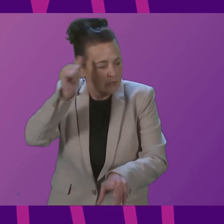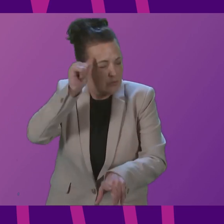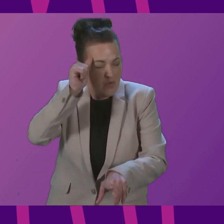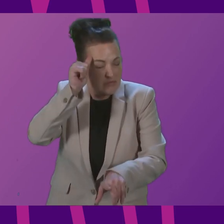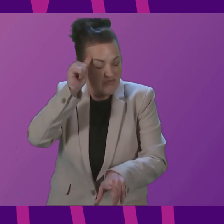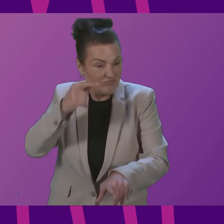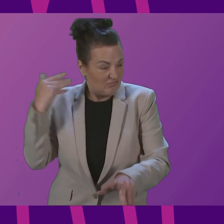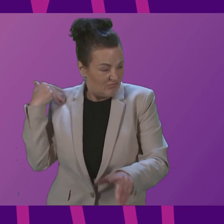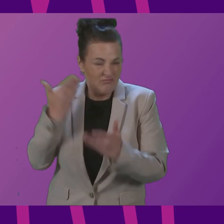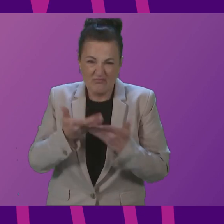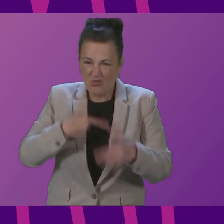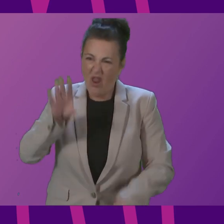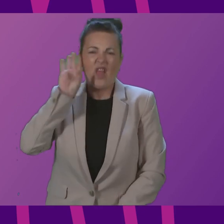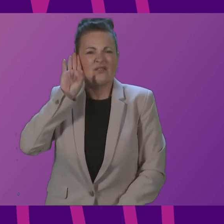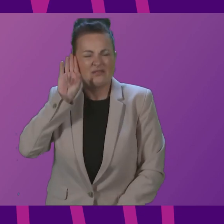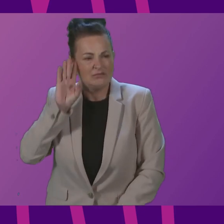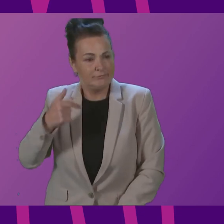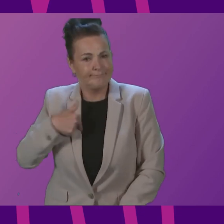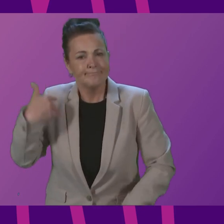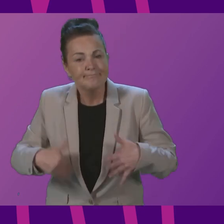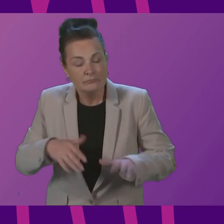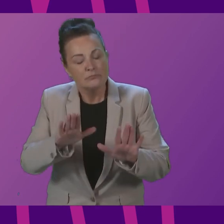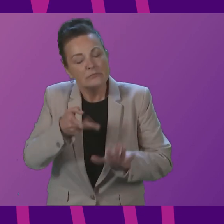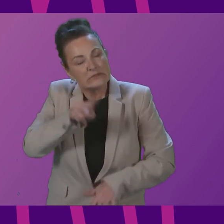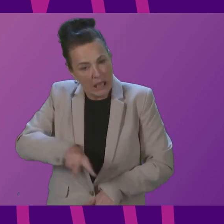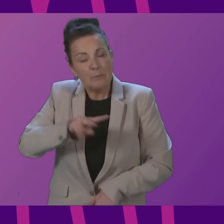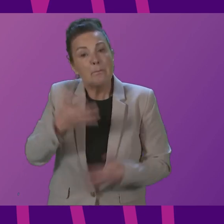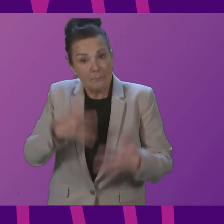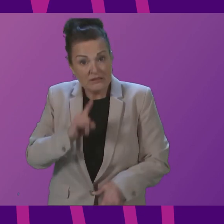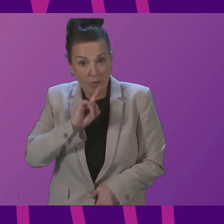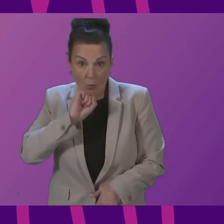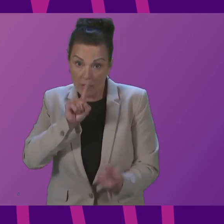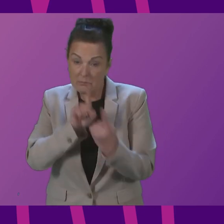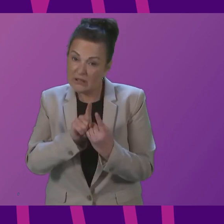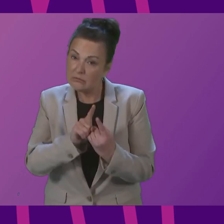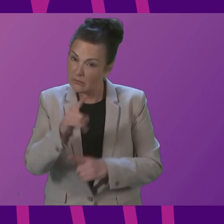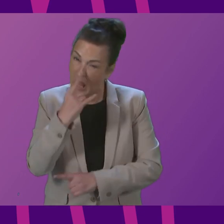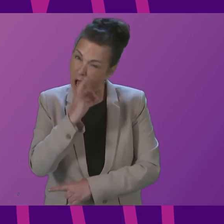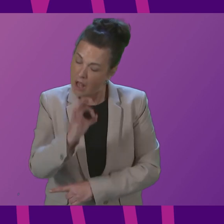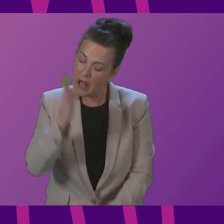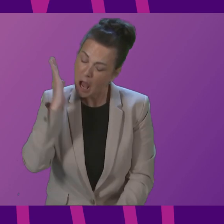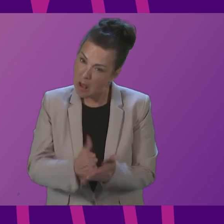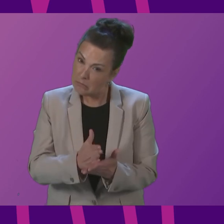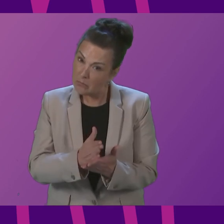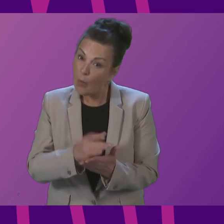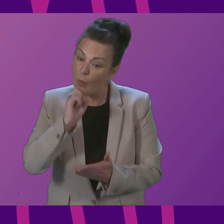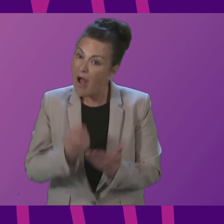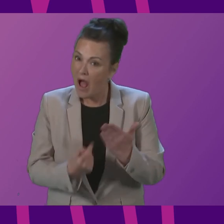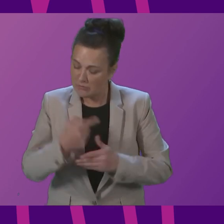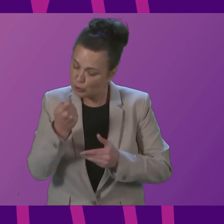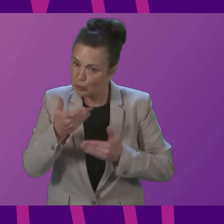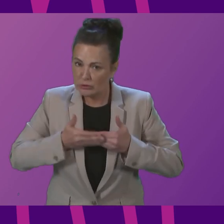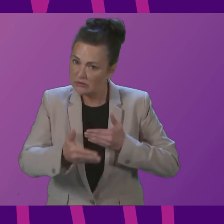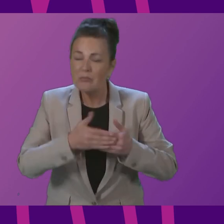one is listening to them the Deputy First Minister has said he'll meet with them can I ask him to ensure this meeting takes place urgently but more